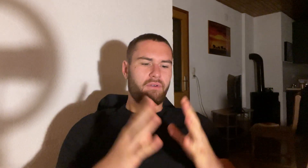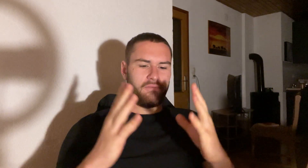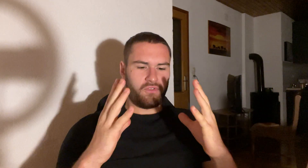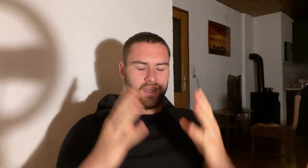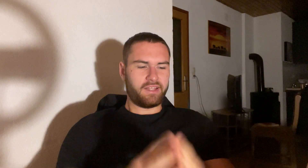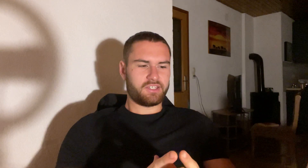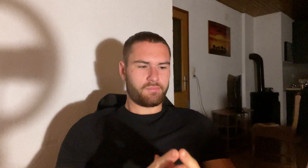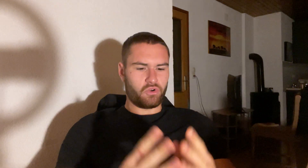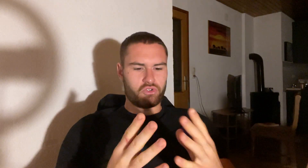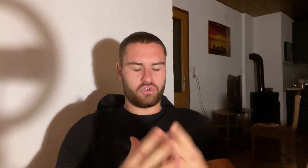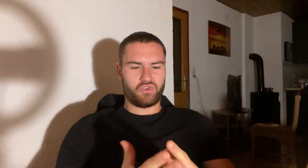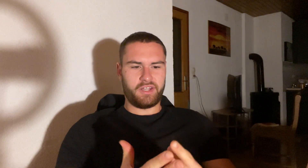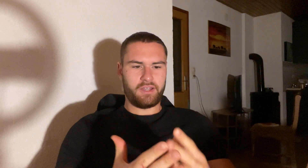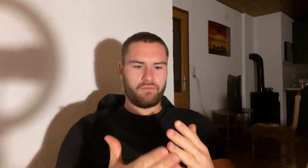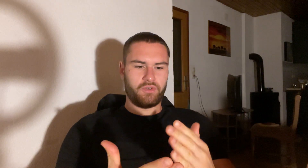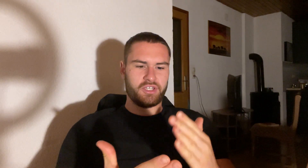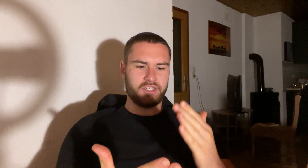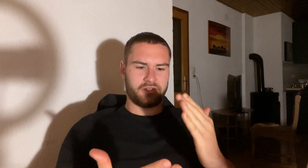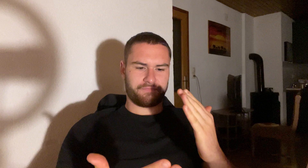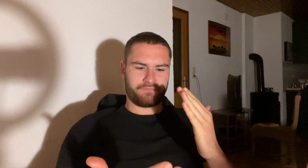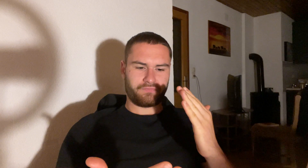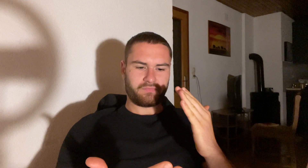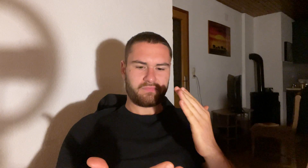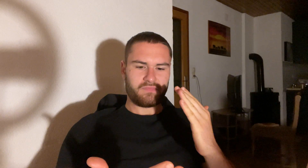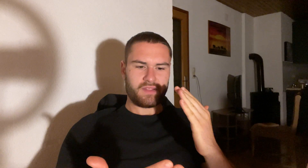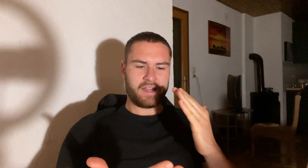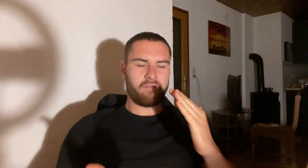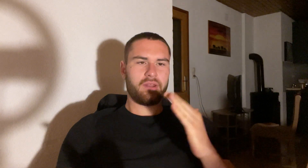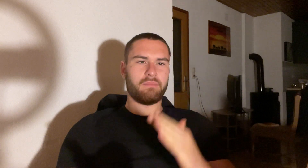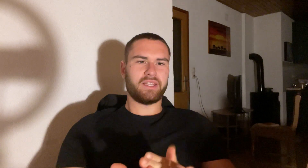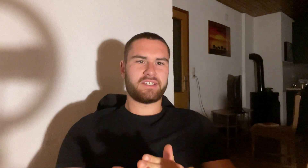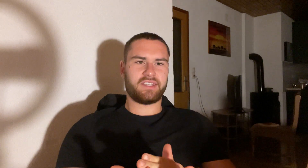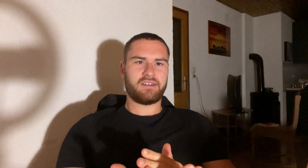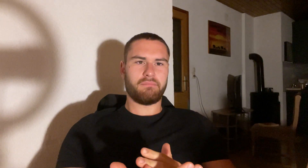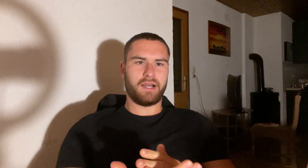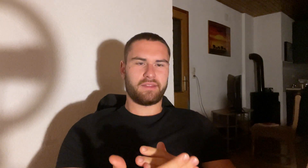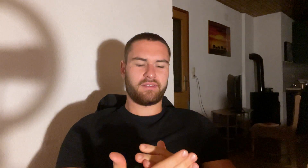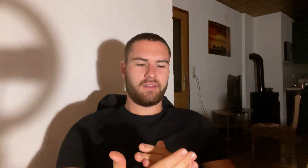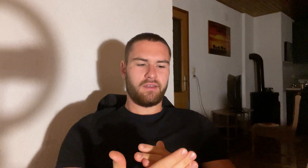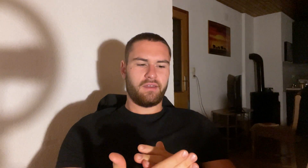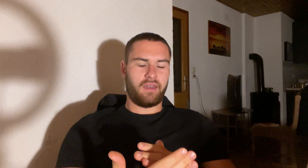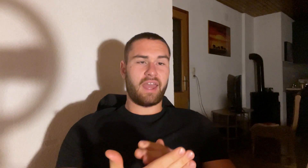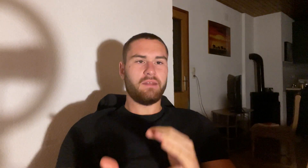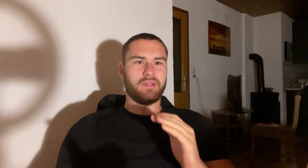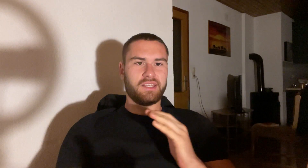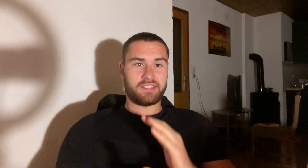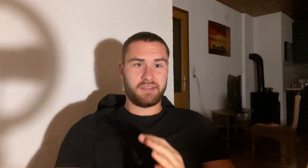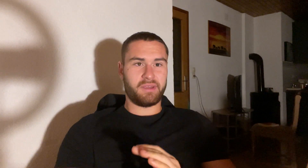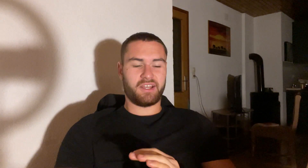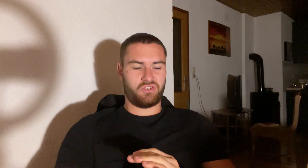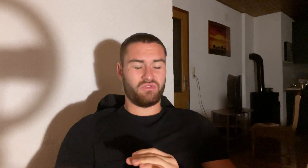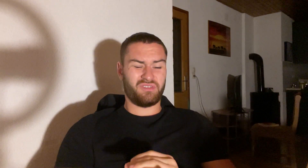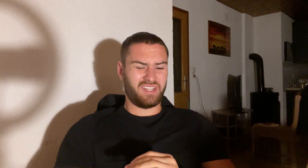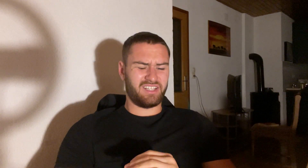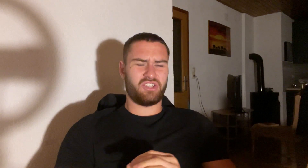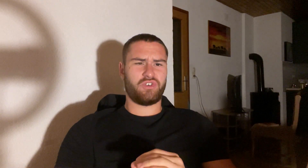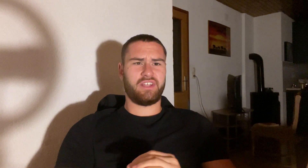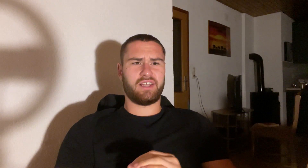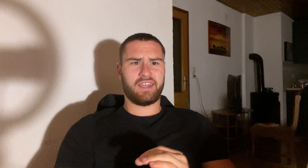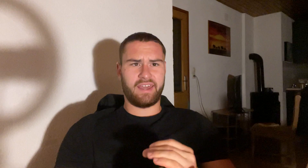if you take this approach to training which is kind of minimalistic but animalistic because you're literally training like an